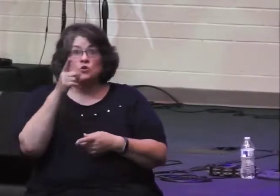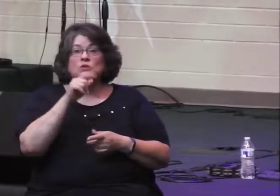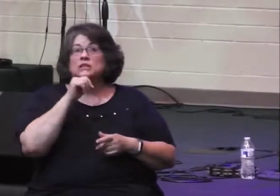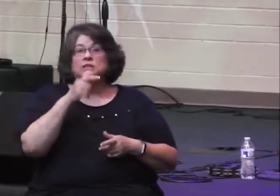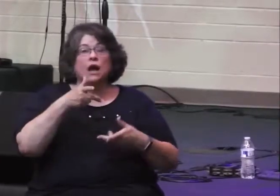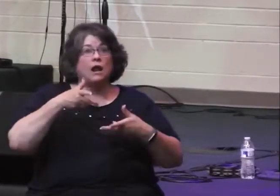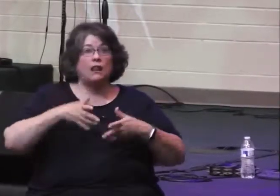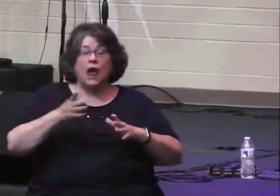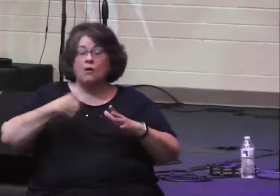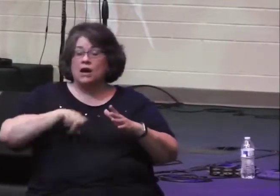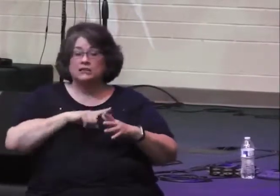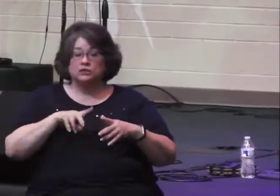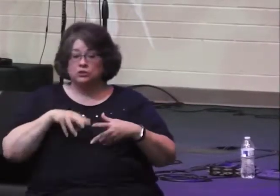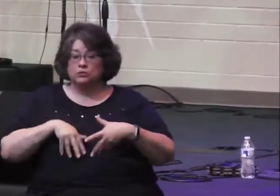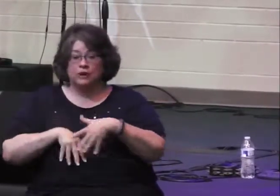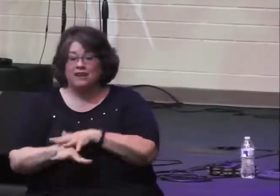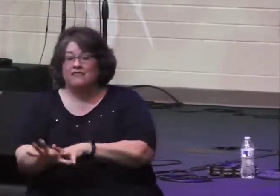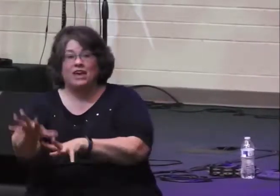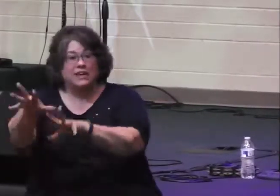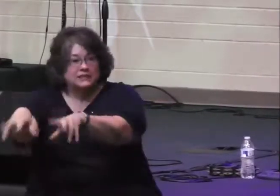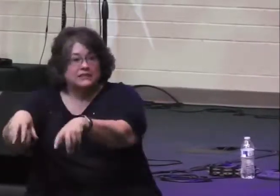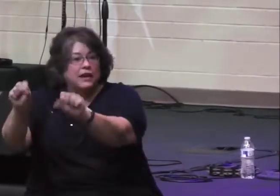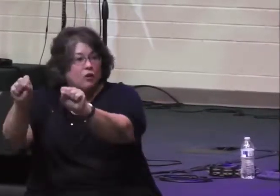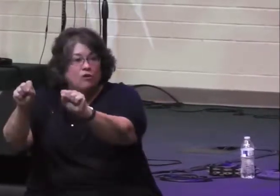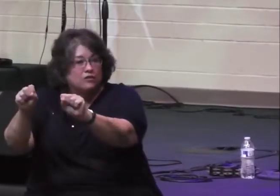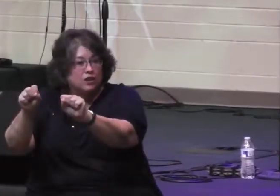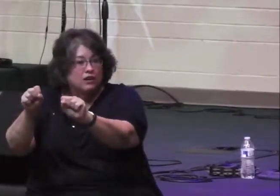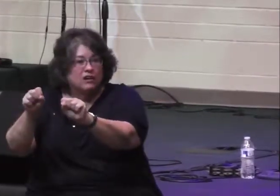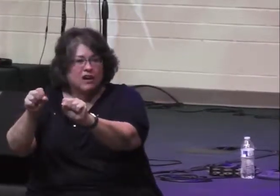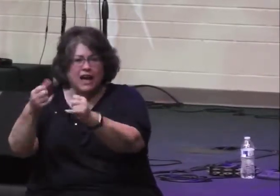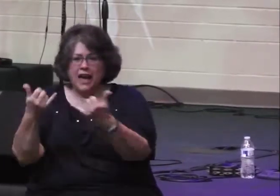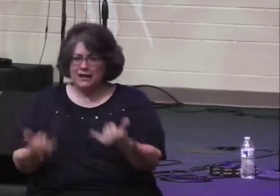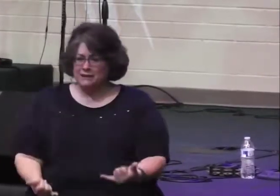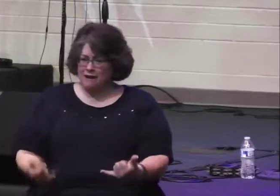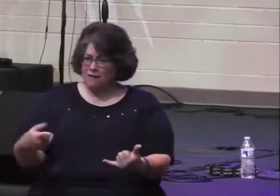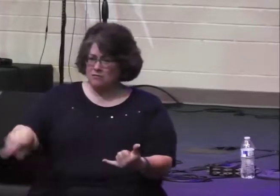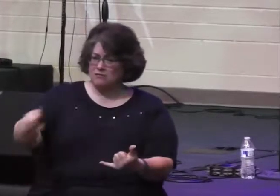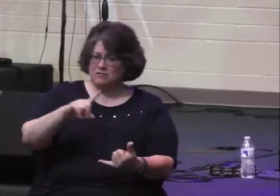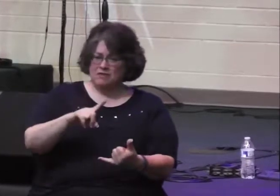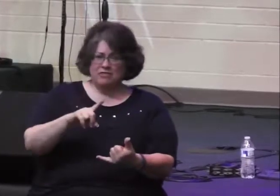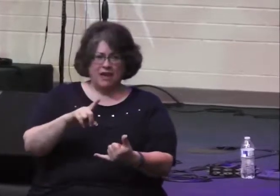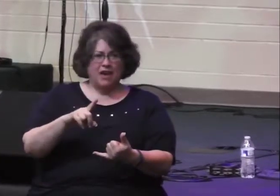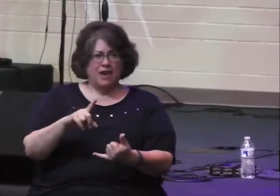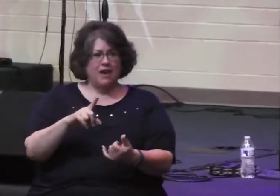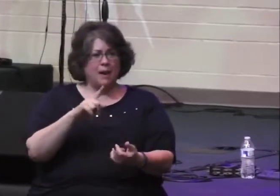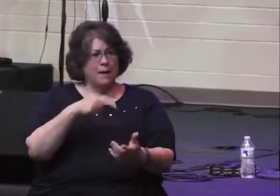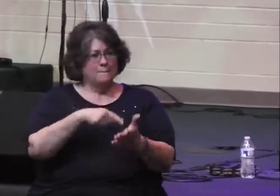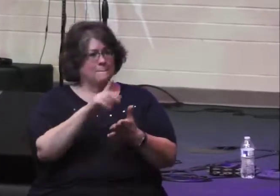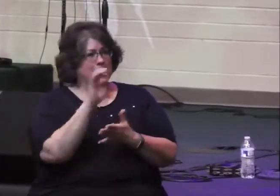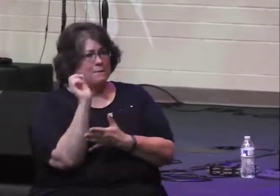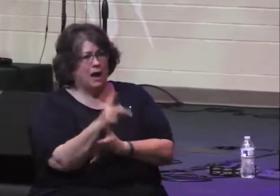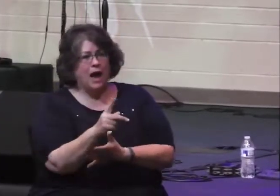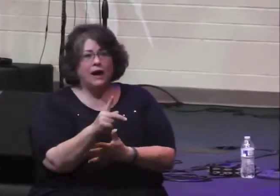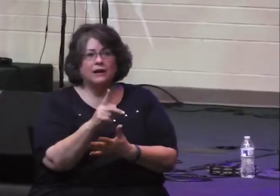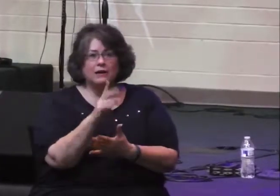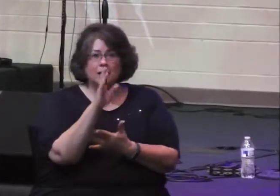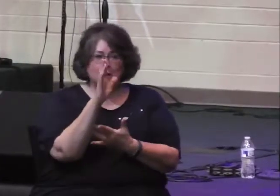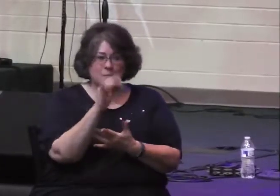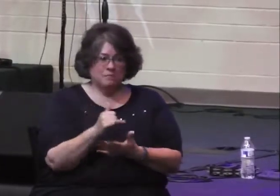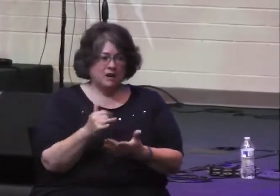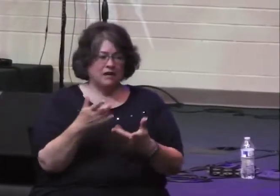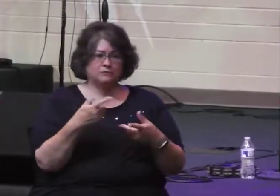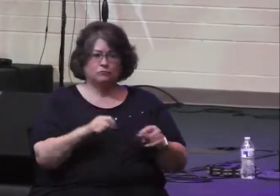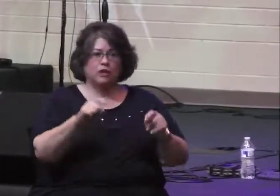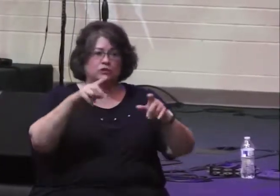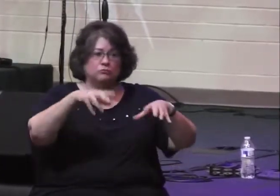So they turned away from them and did not destroy them. See how they are repaying us by coming to drive us out of the